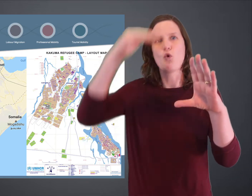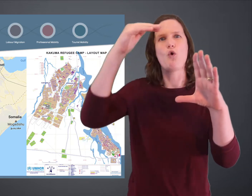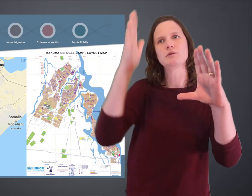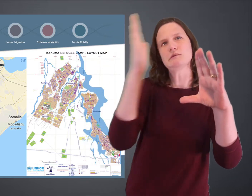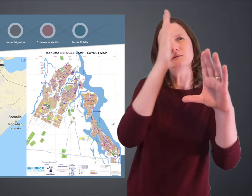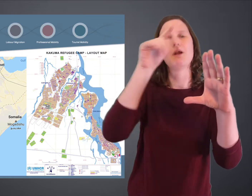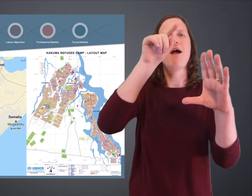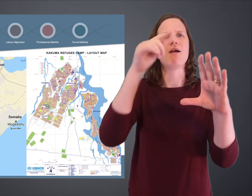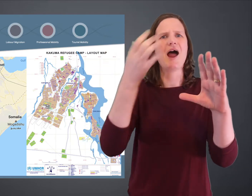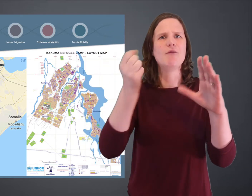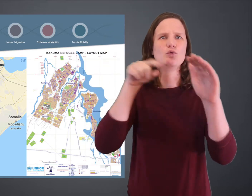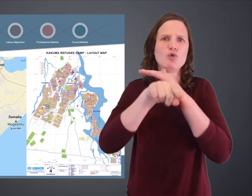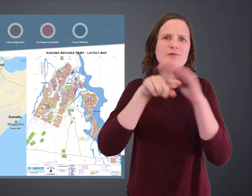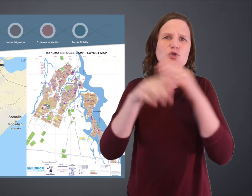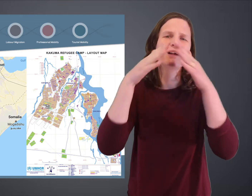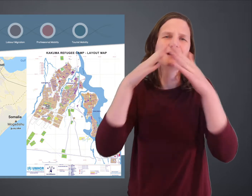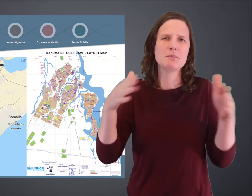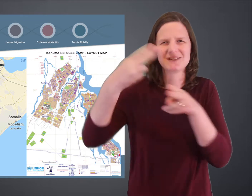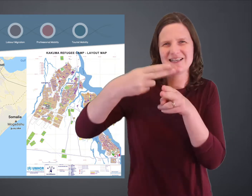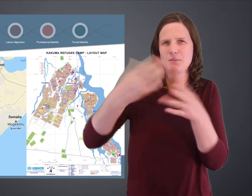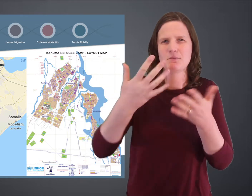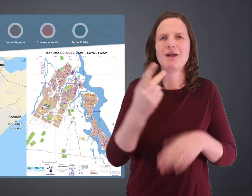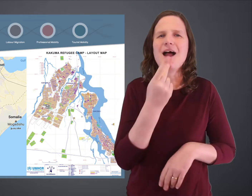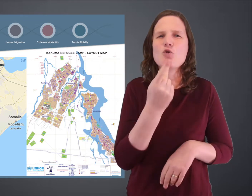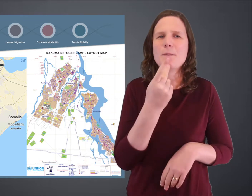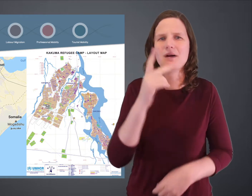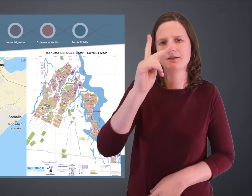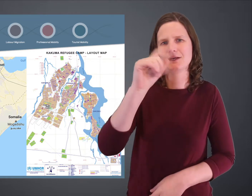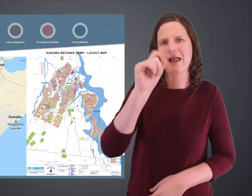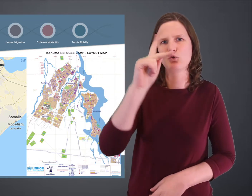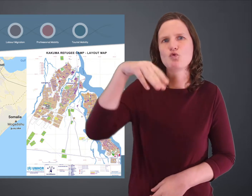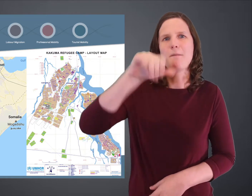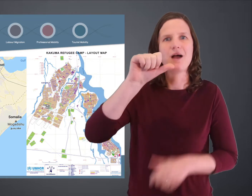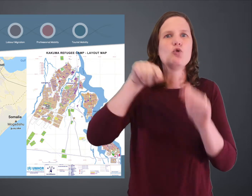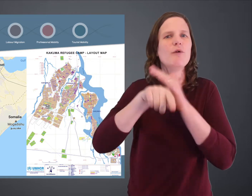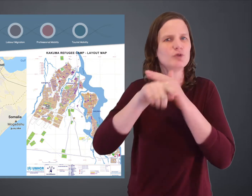and in the northwest of the country there's a refugee camp called Kakuma.